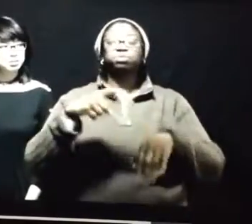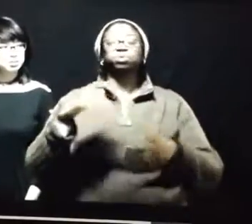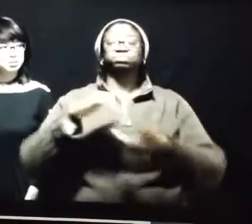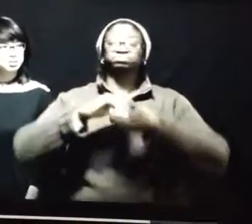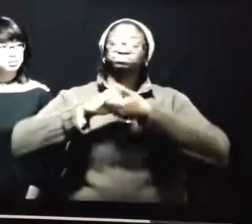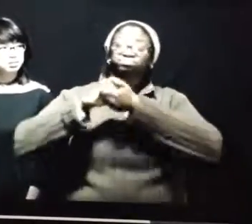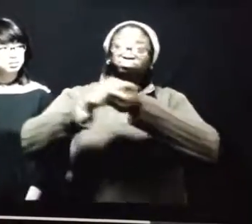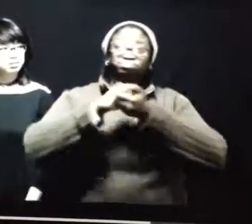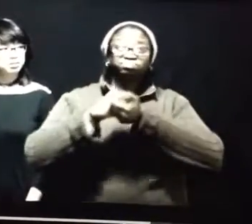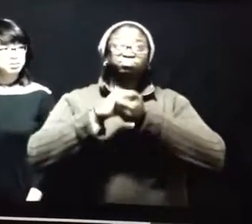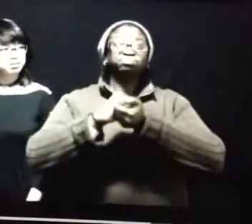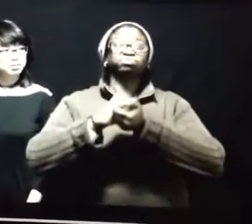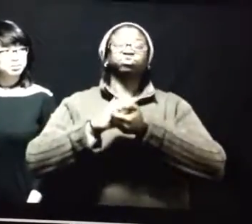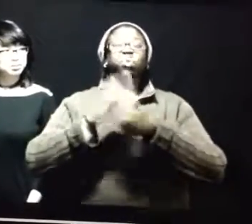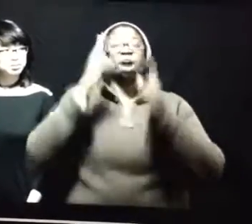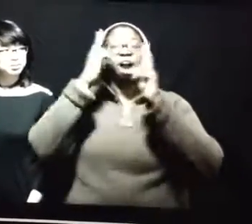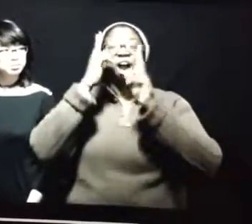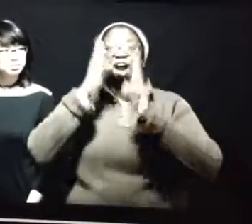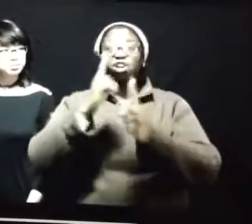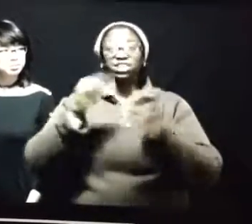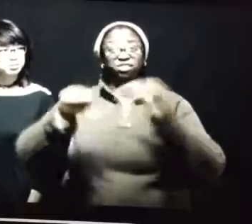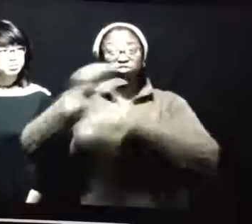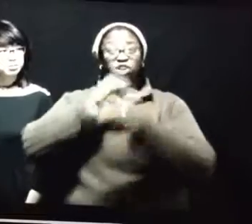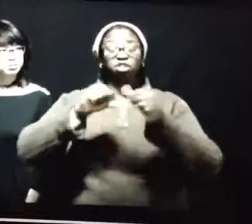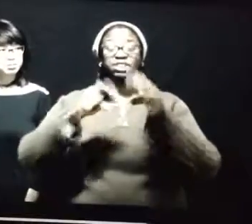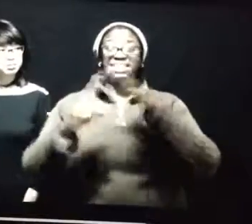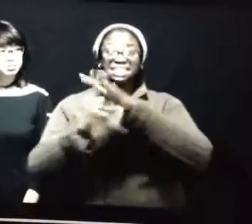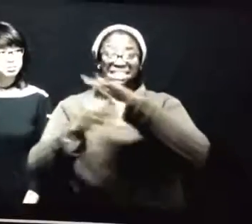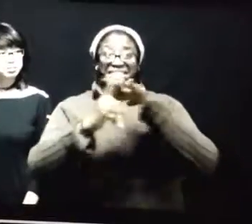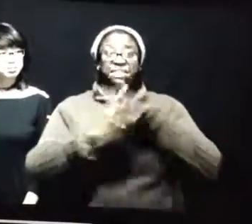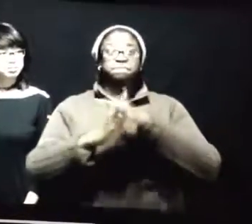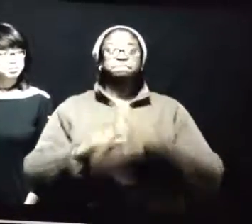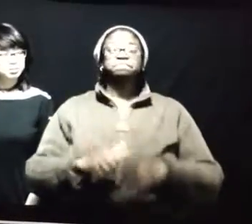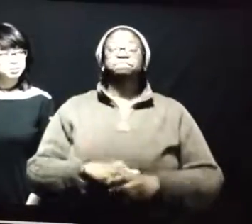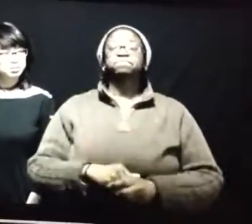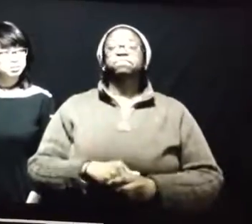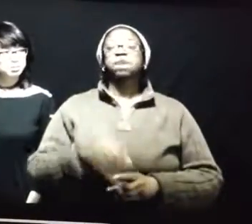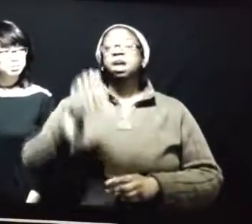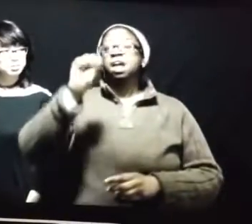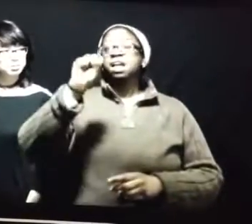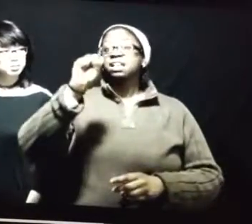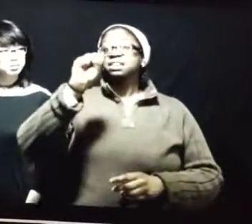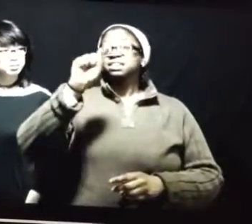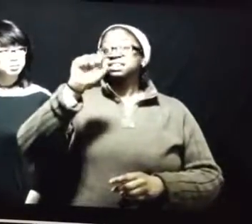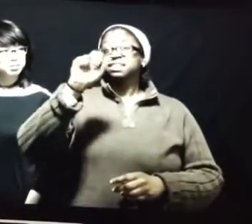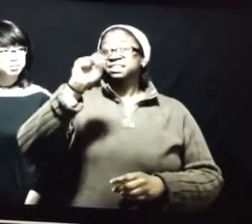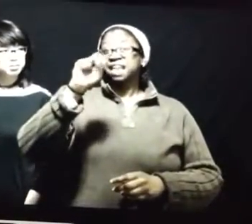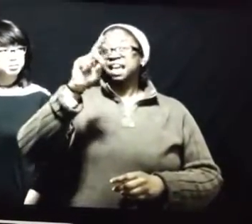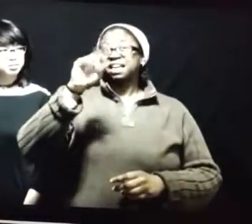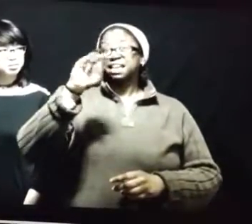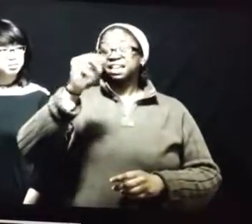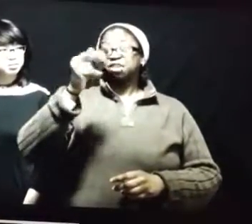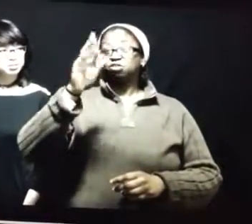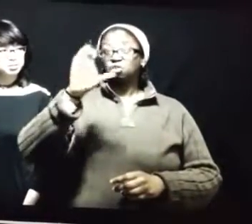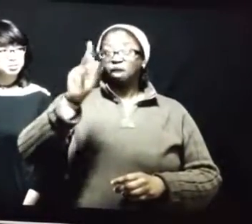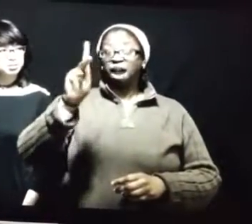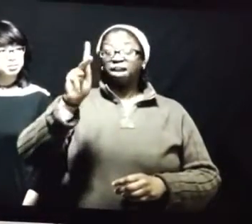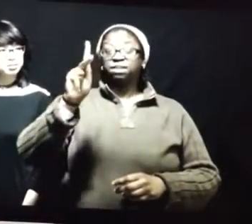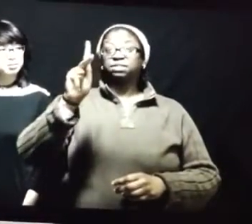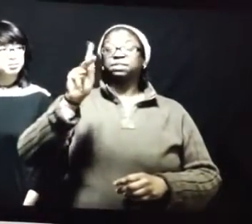We are really concerned about the human rights violations that have been taking place, and the time is now to